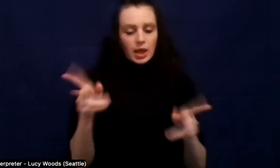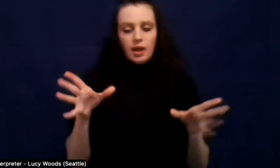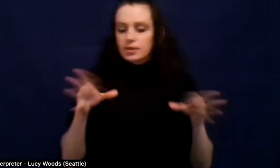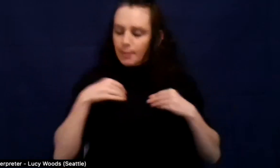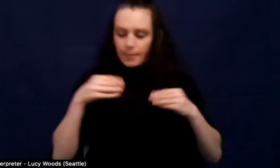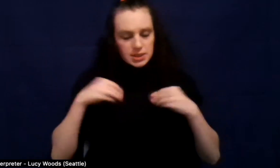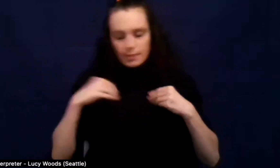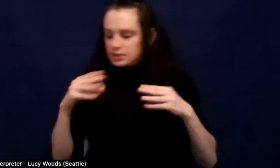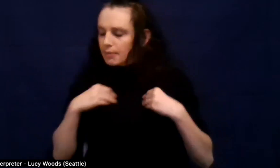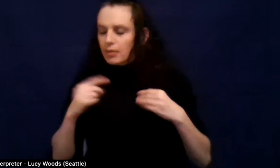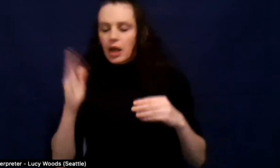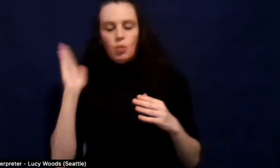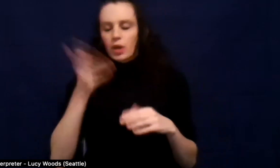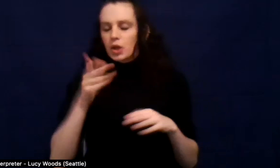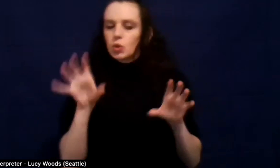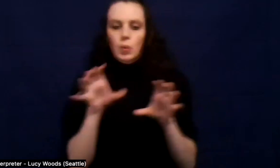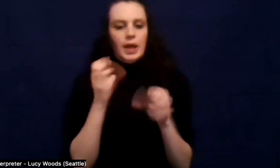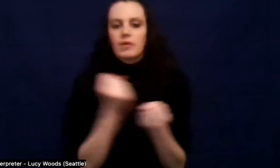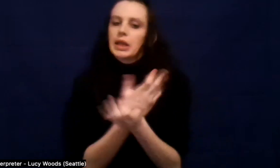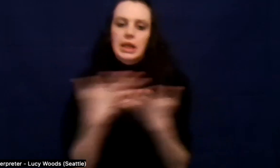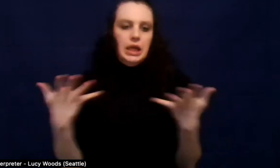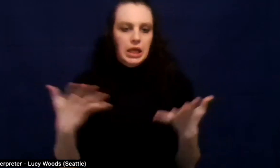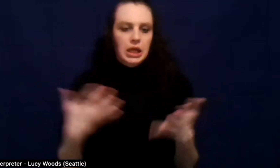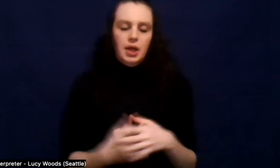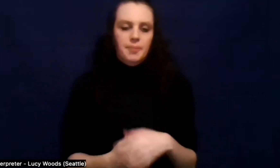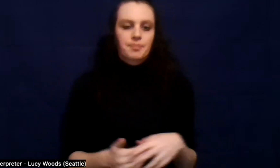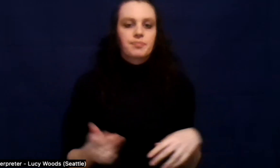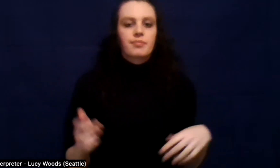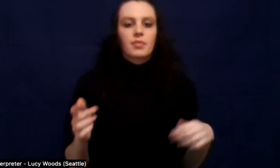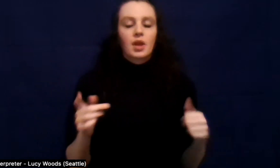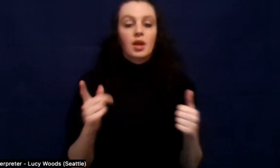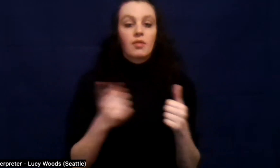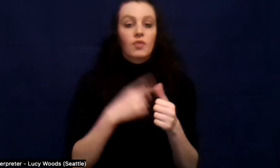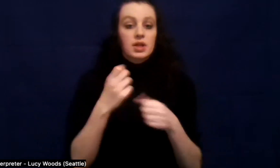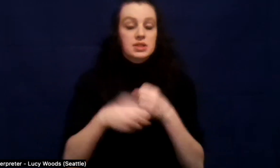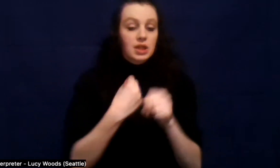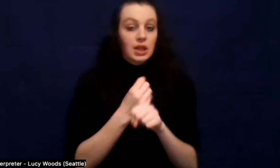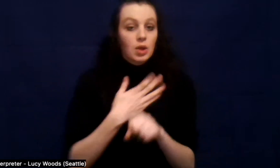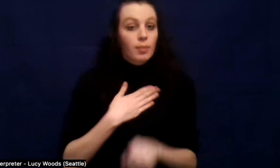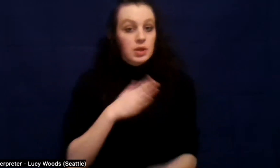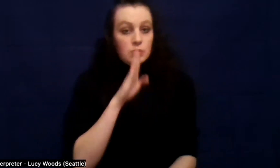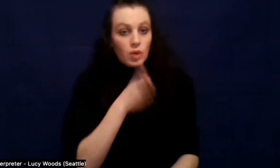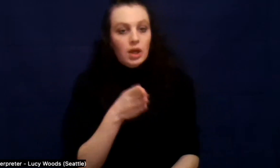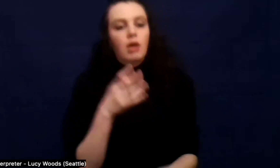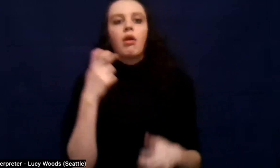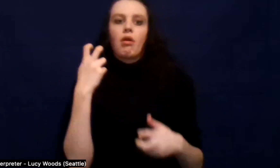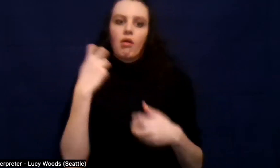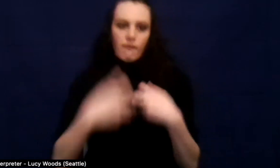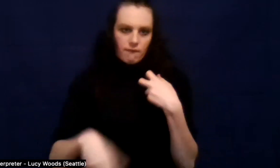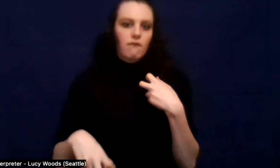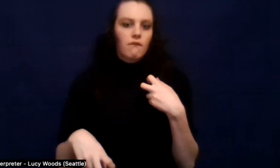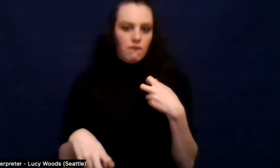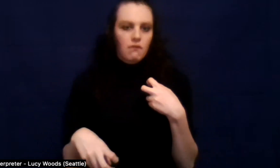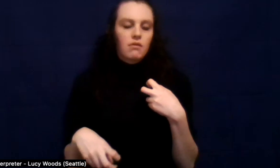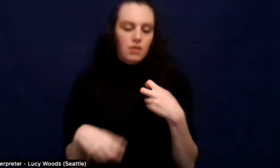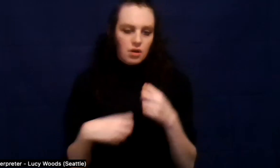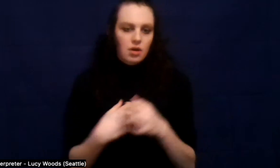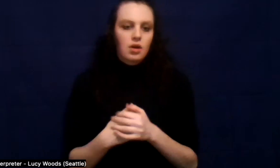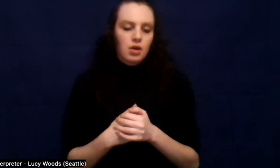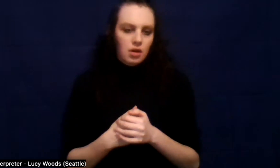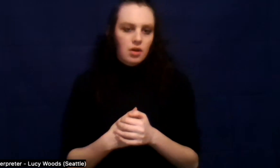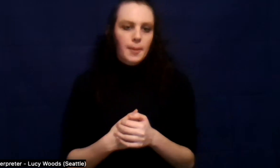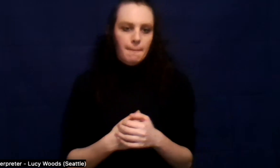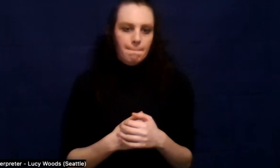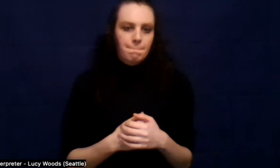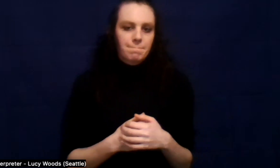And, um, the first year of my sobriety was really difficult. Um, navigating my